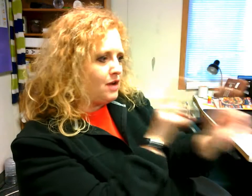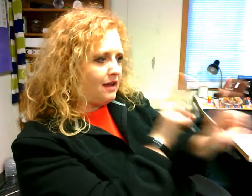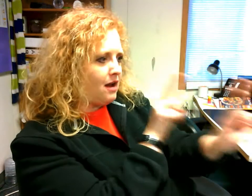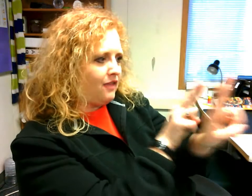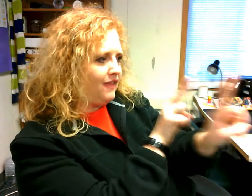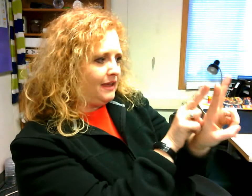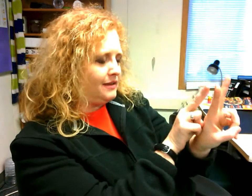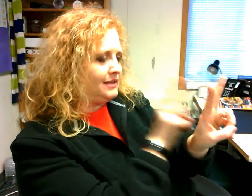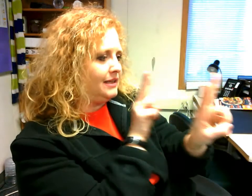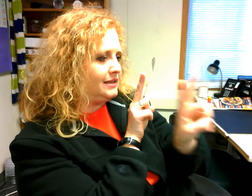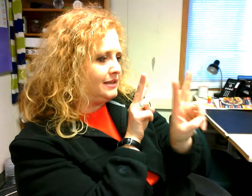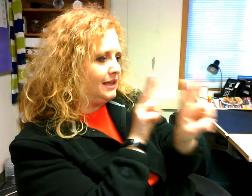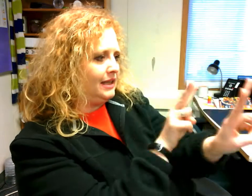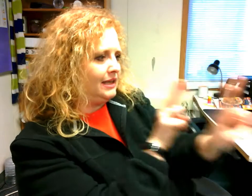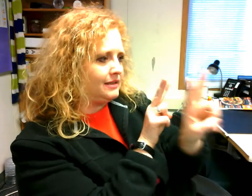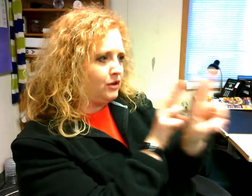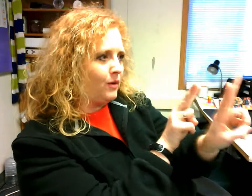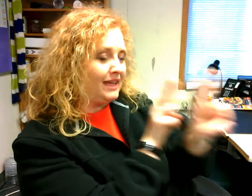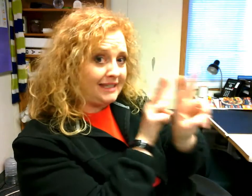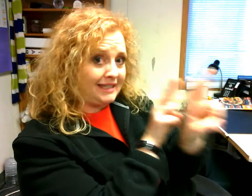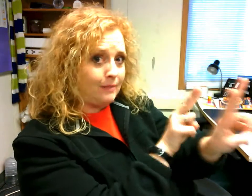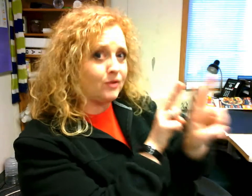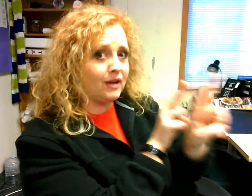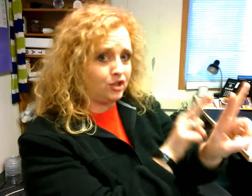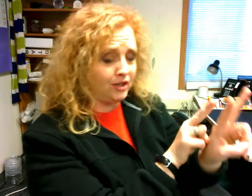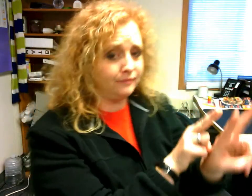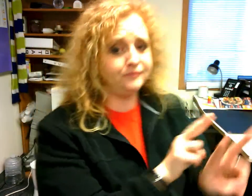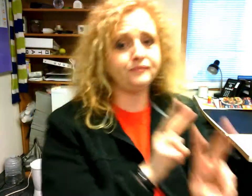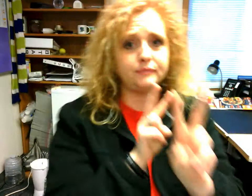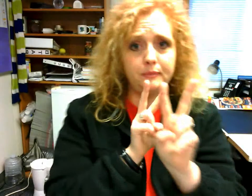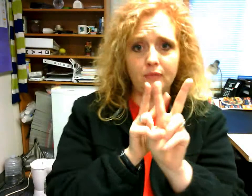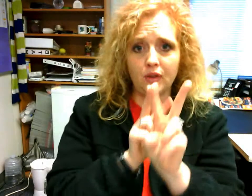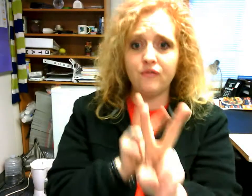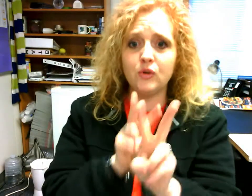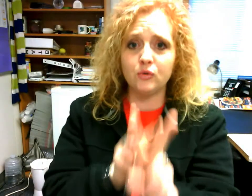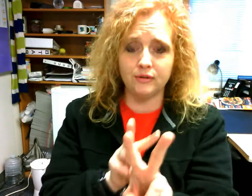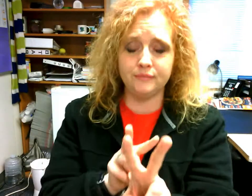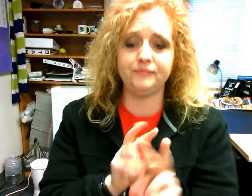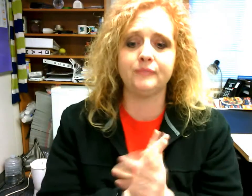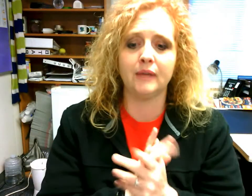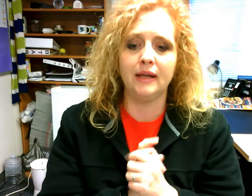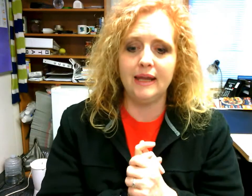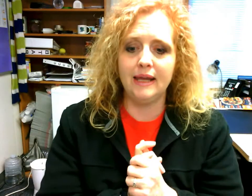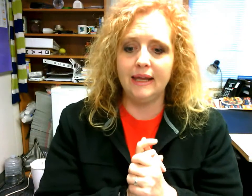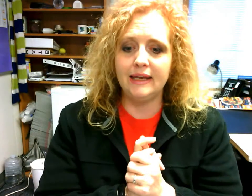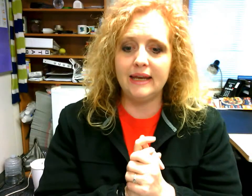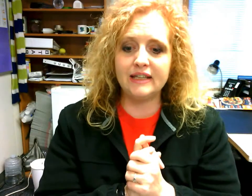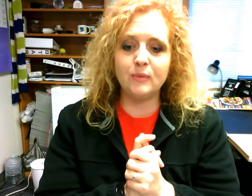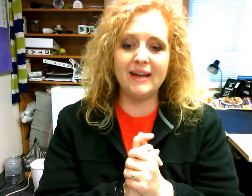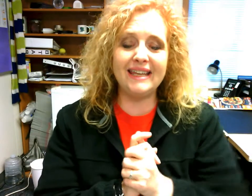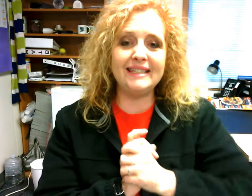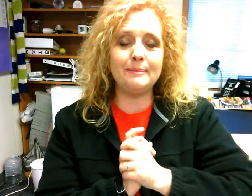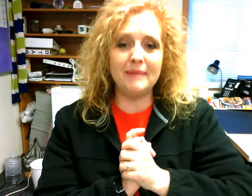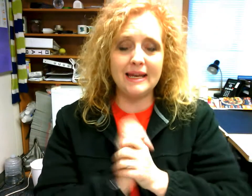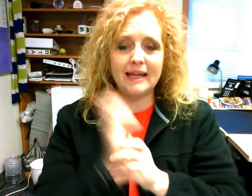not not this it's this going in the same direction funeral next one is midnight